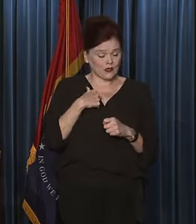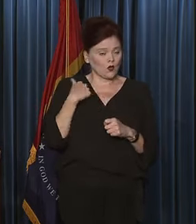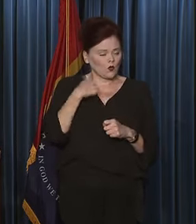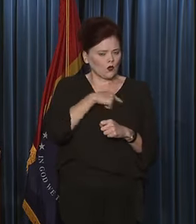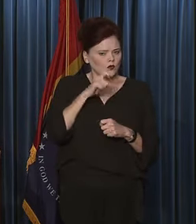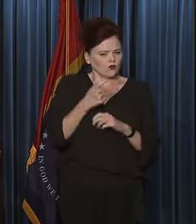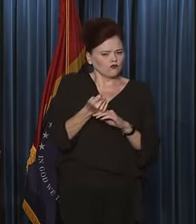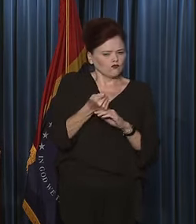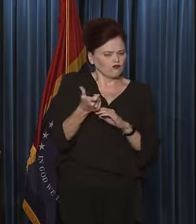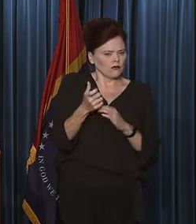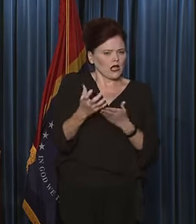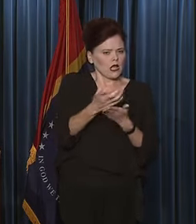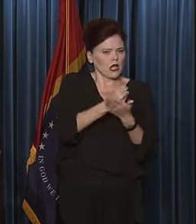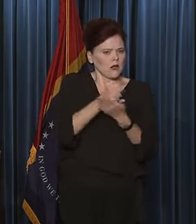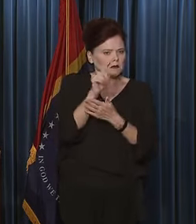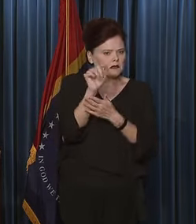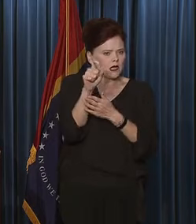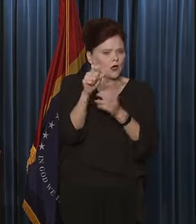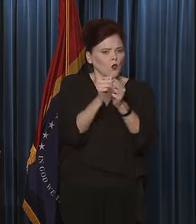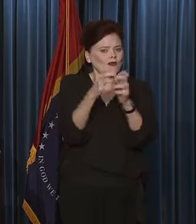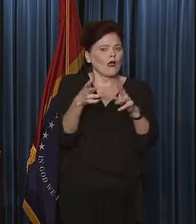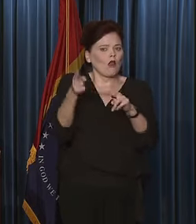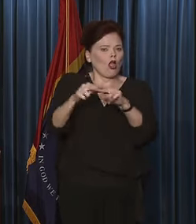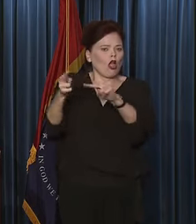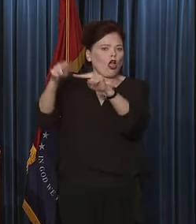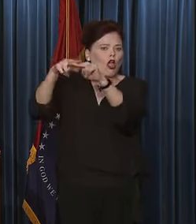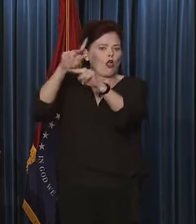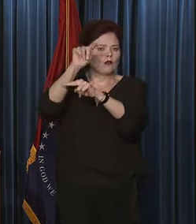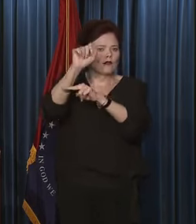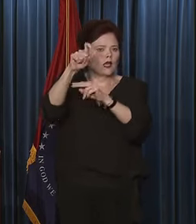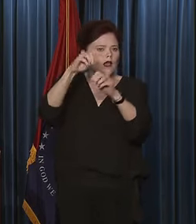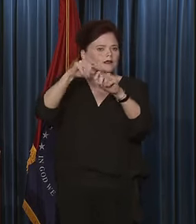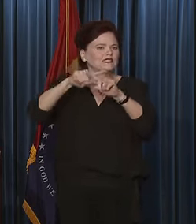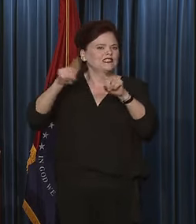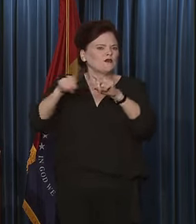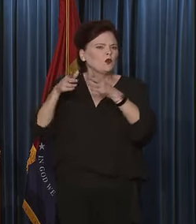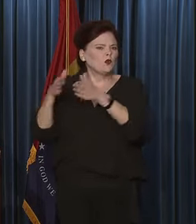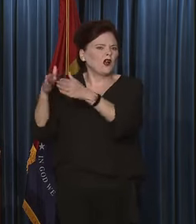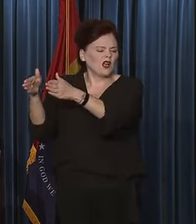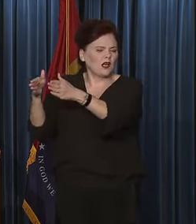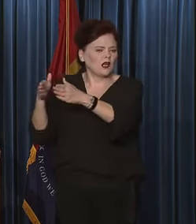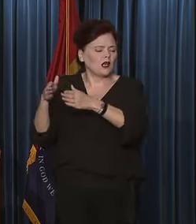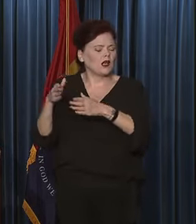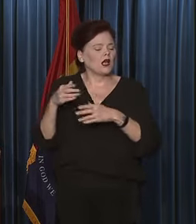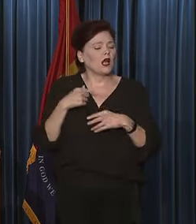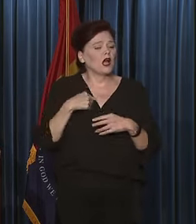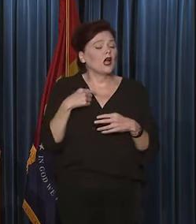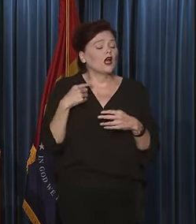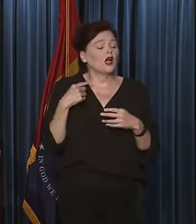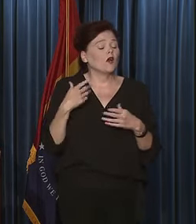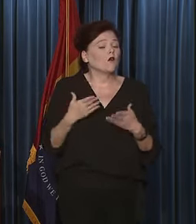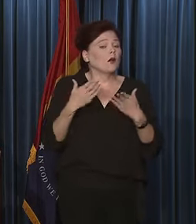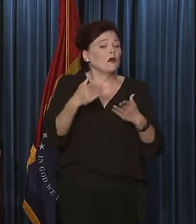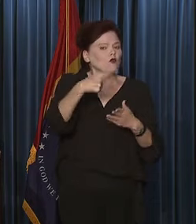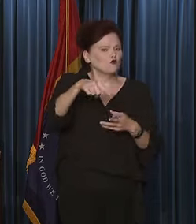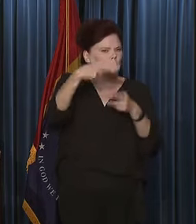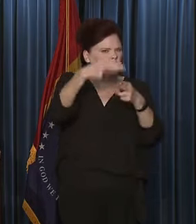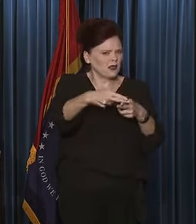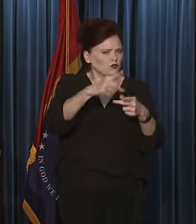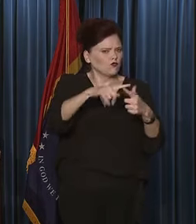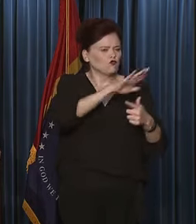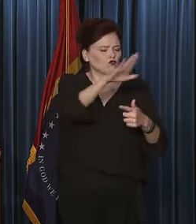that we should eliminate the income tax without raising taxes in other areas, I recommend you mention that to your legislators.